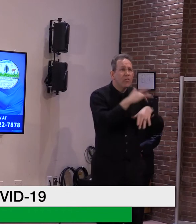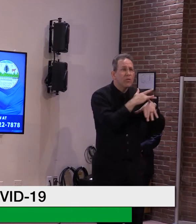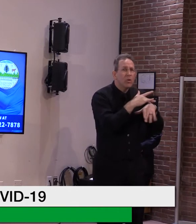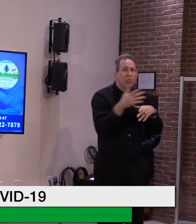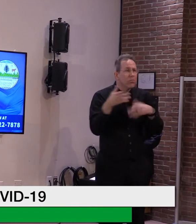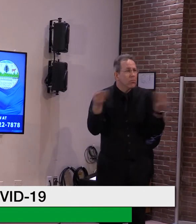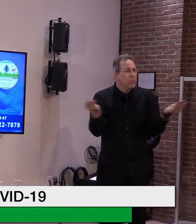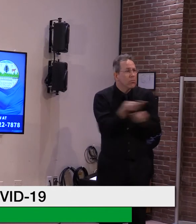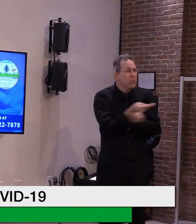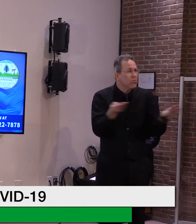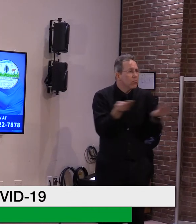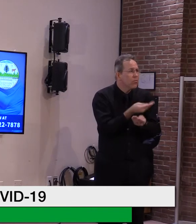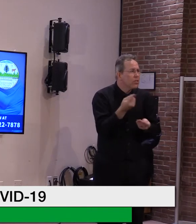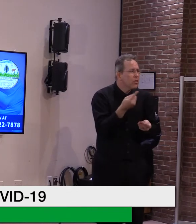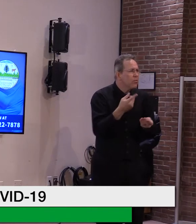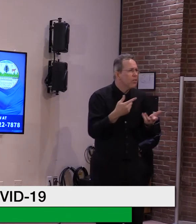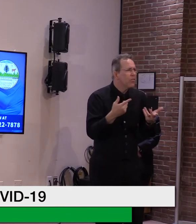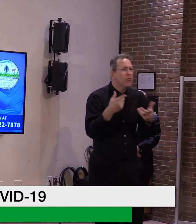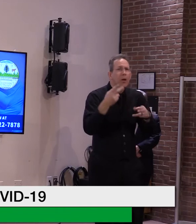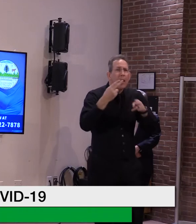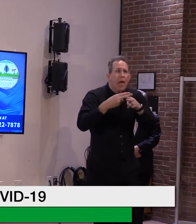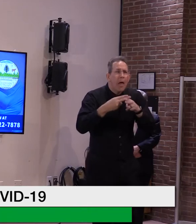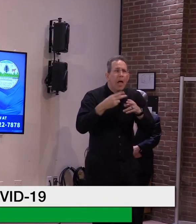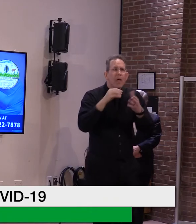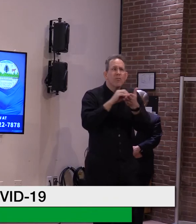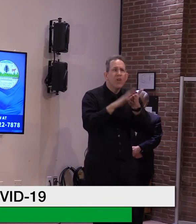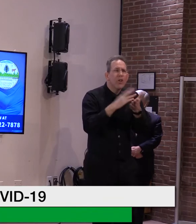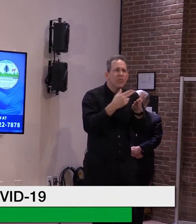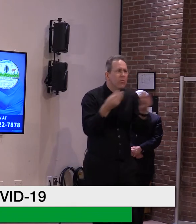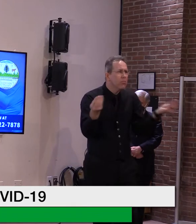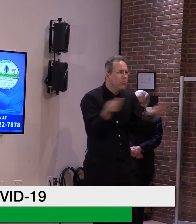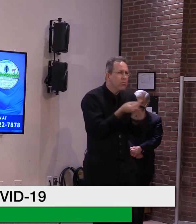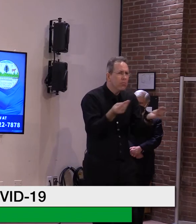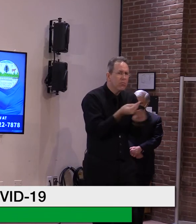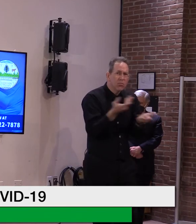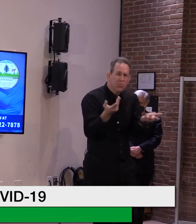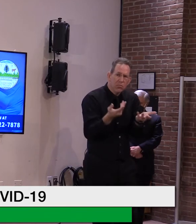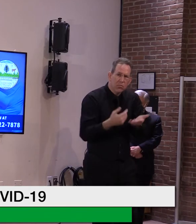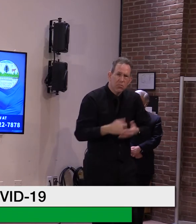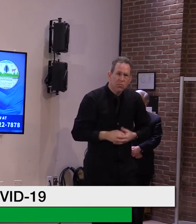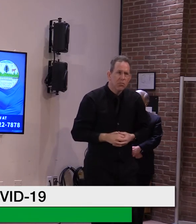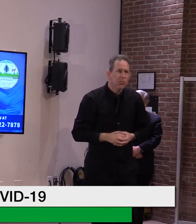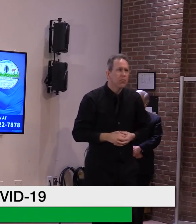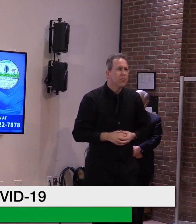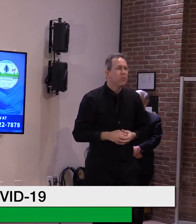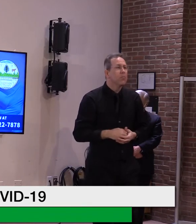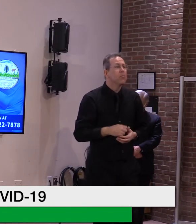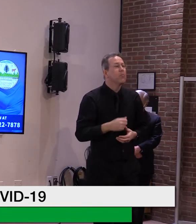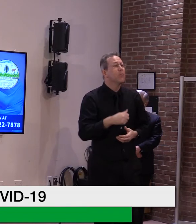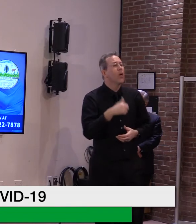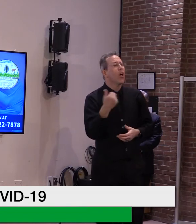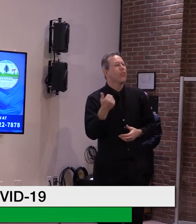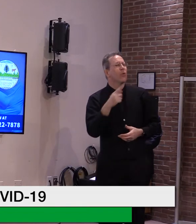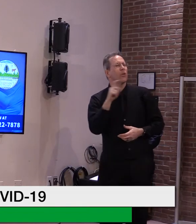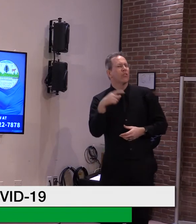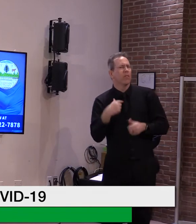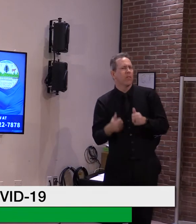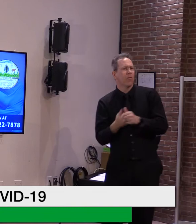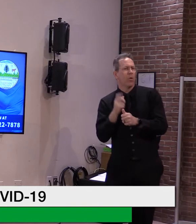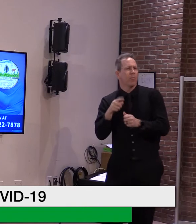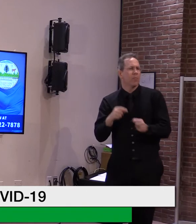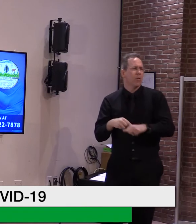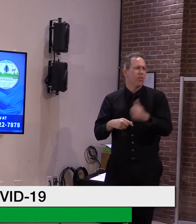only one person in charge. My other question, uh, is a follow-up, uh, to Secretary